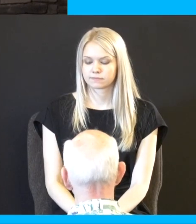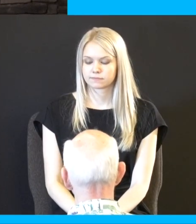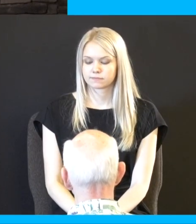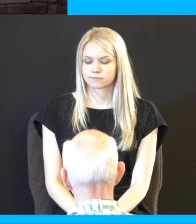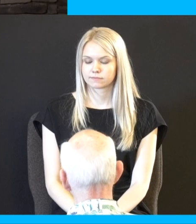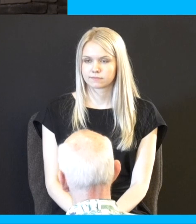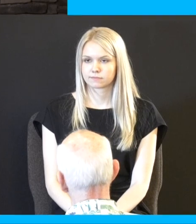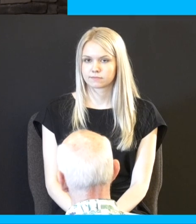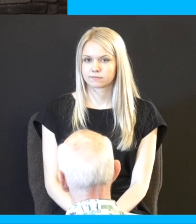see we live here in the west